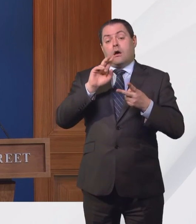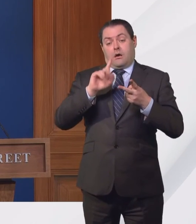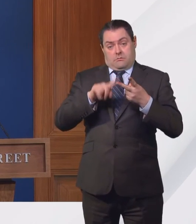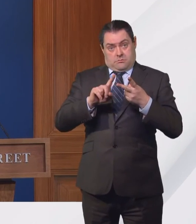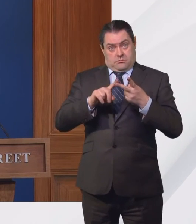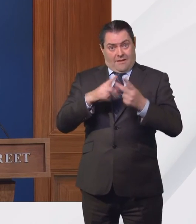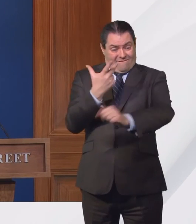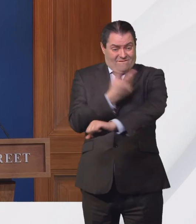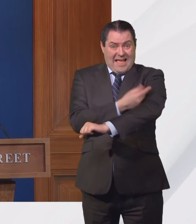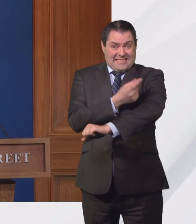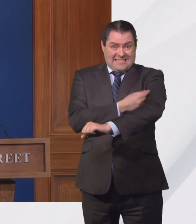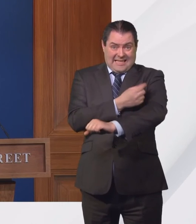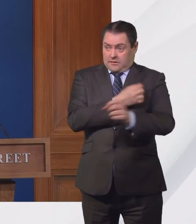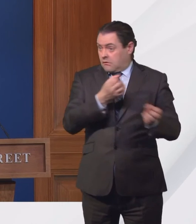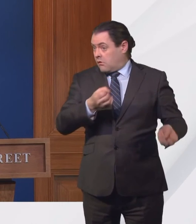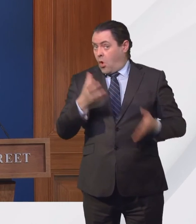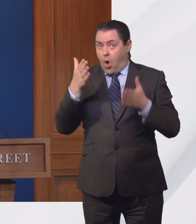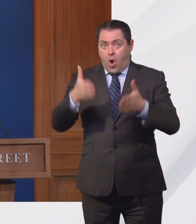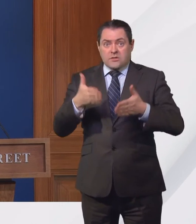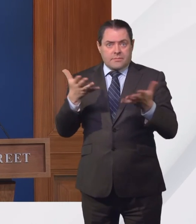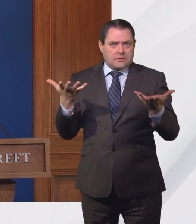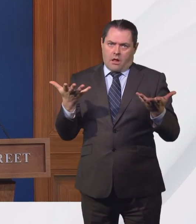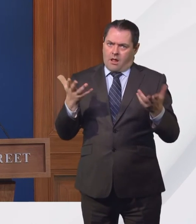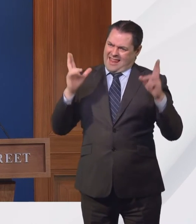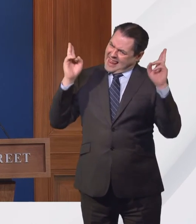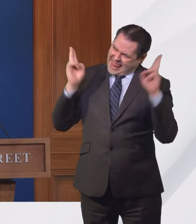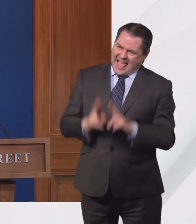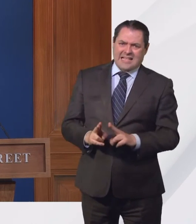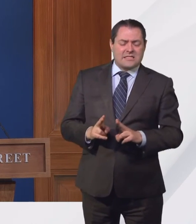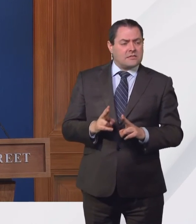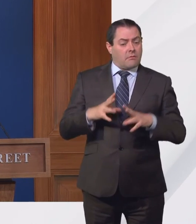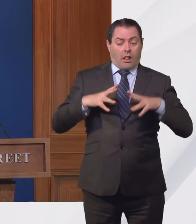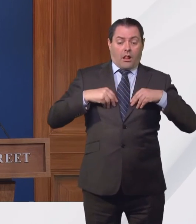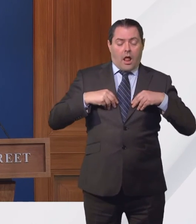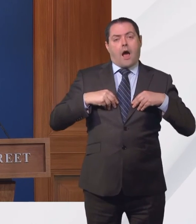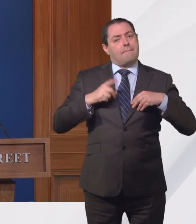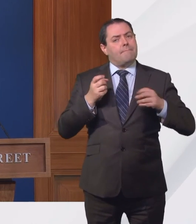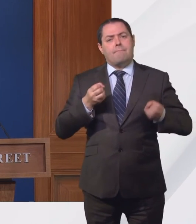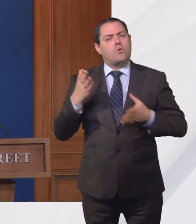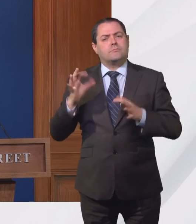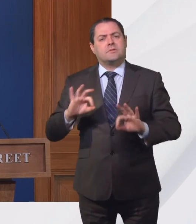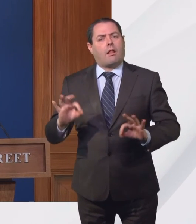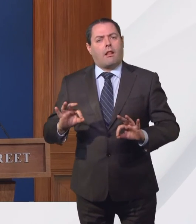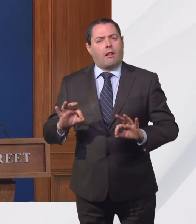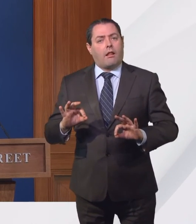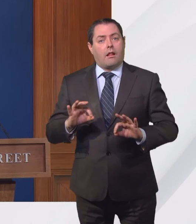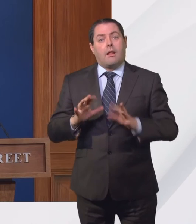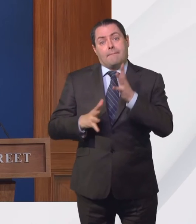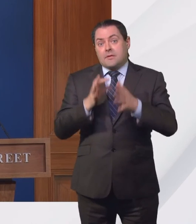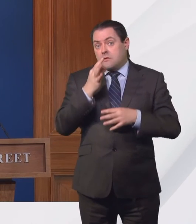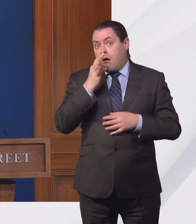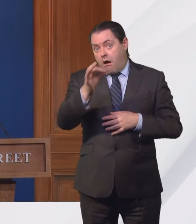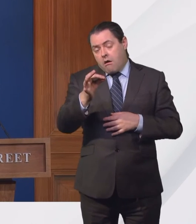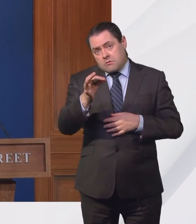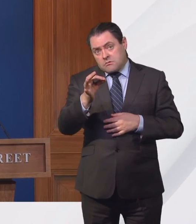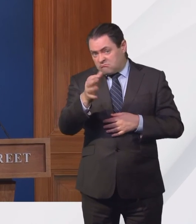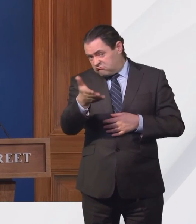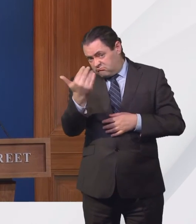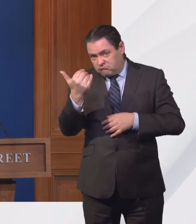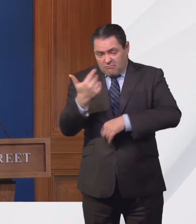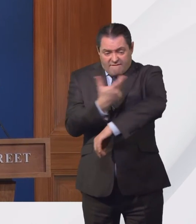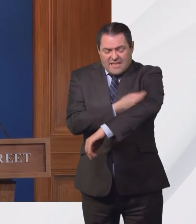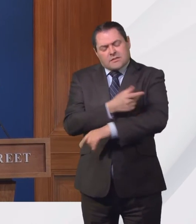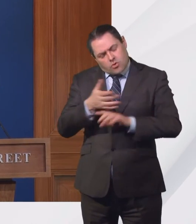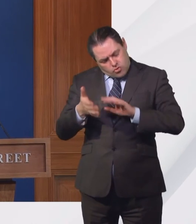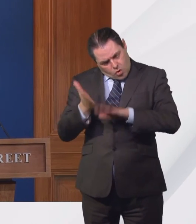hospitalisation in everyone who gets them, and so the message is everybody who's asked to come forward for a vaccine, please get